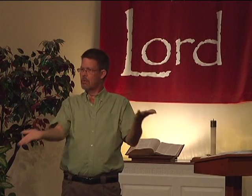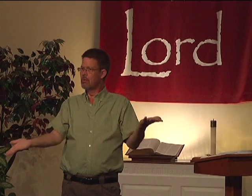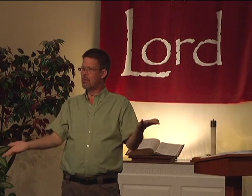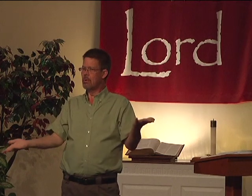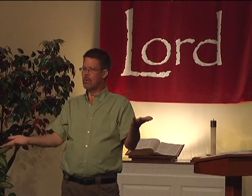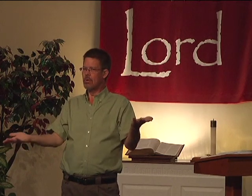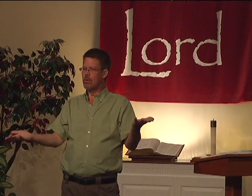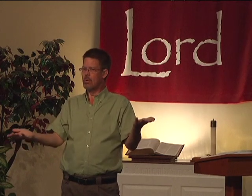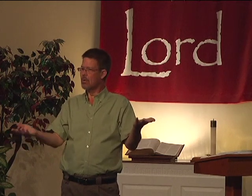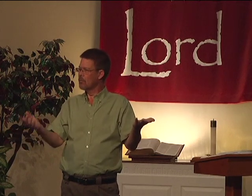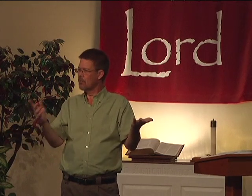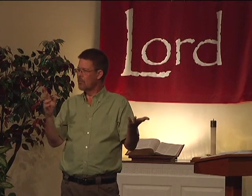Look what's happening to me.